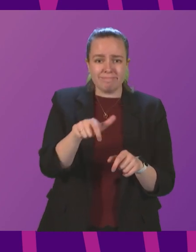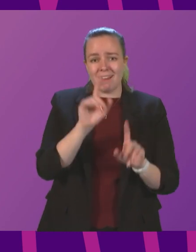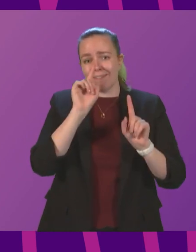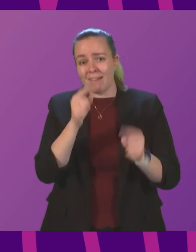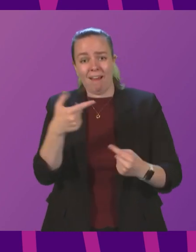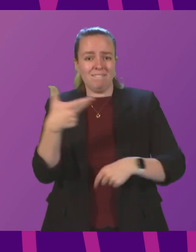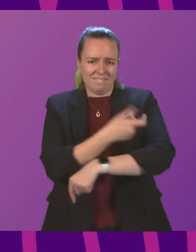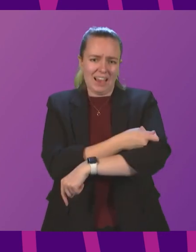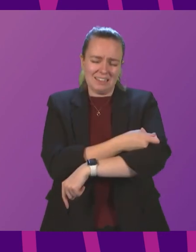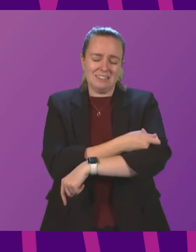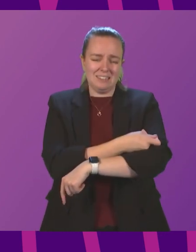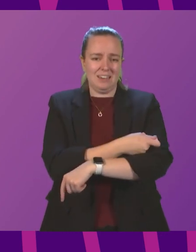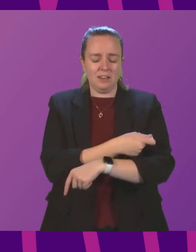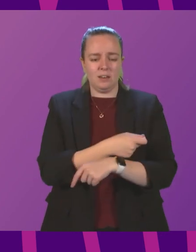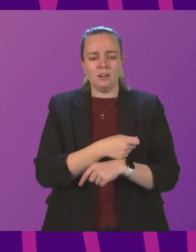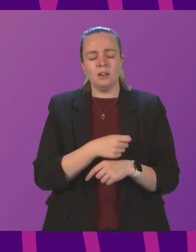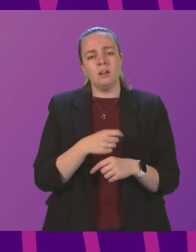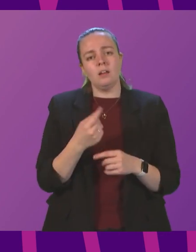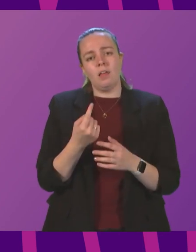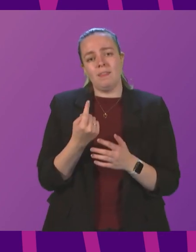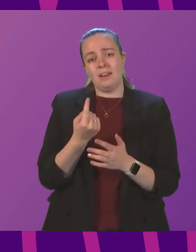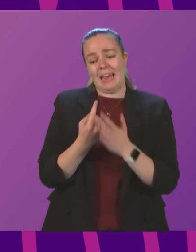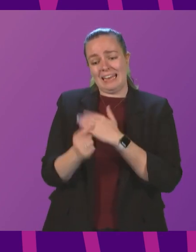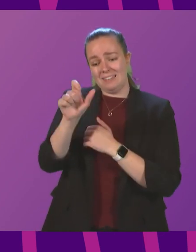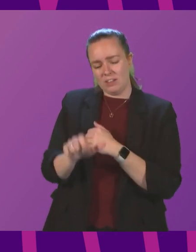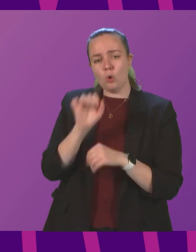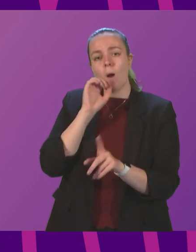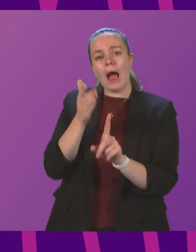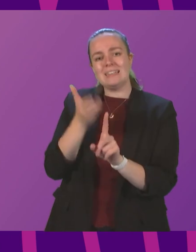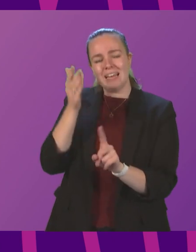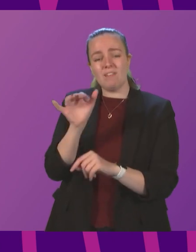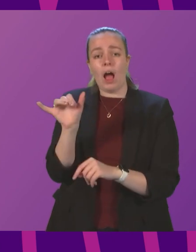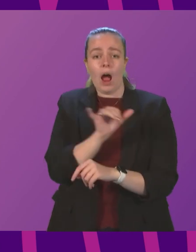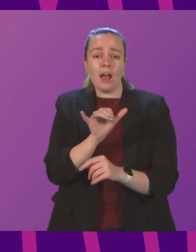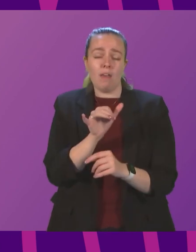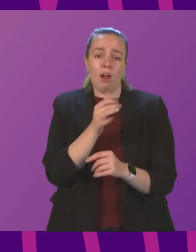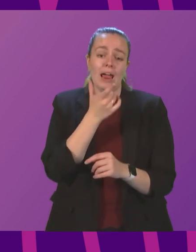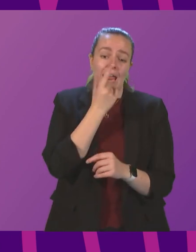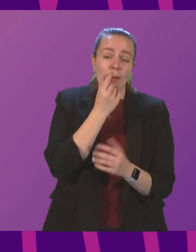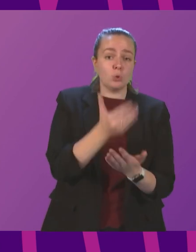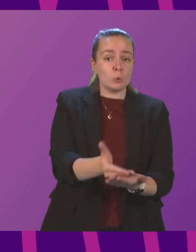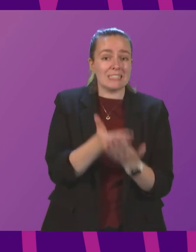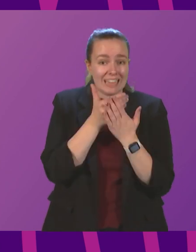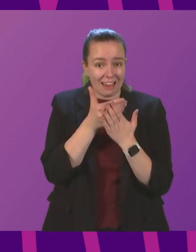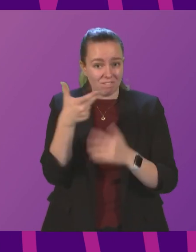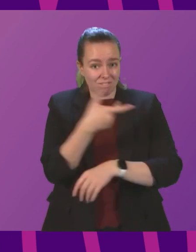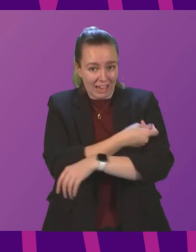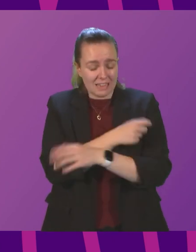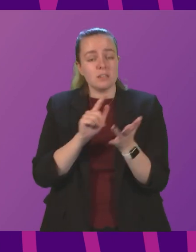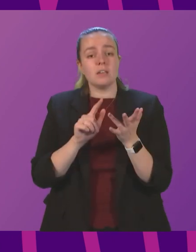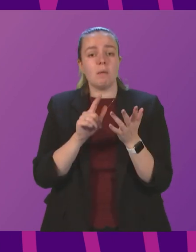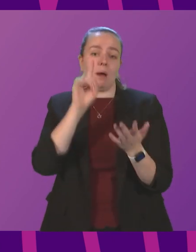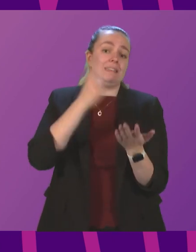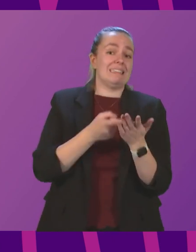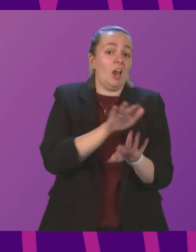be vaccinated, then an individual will be identified as either able to safely receive the vaccine but decides not to do so,